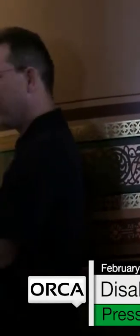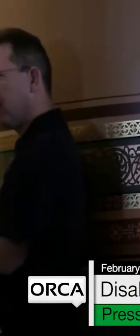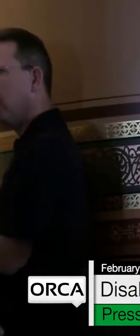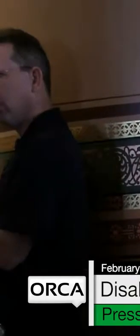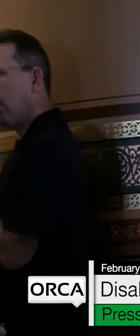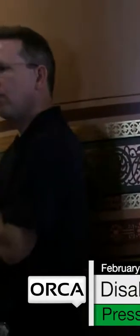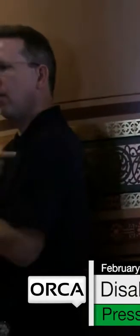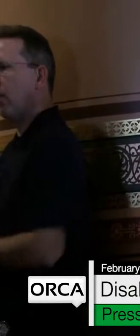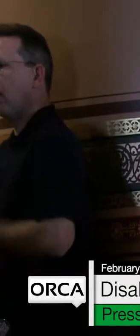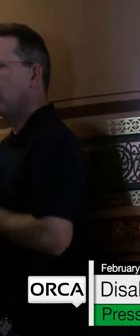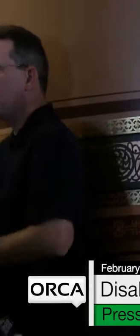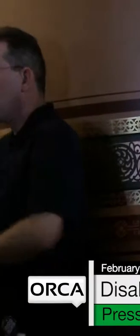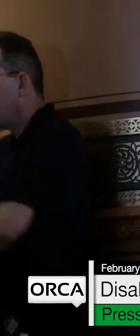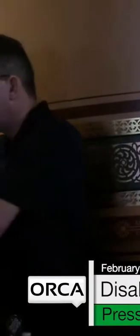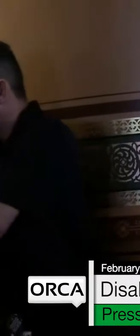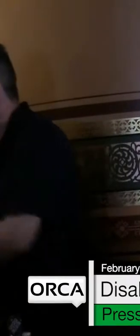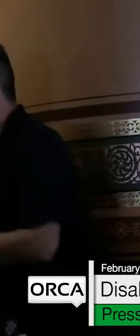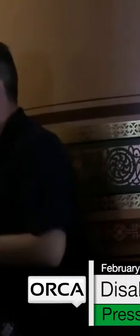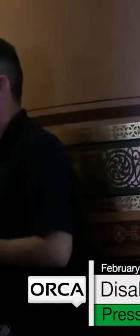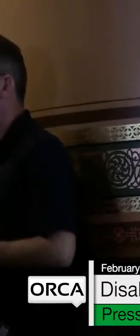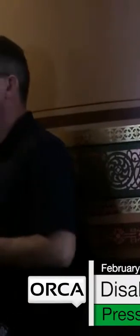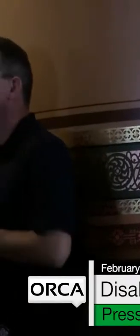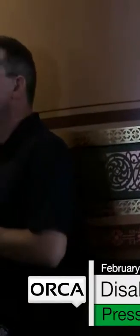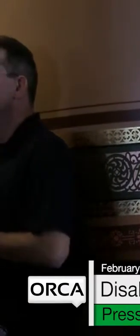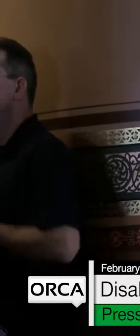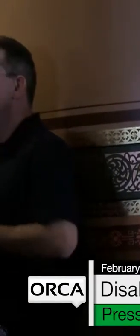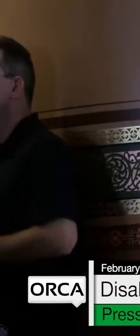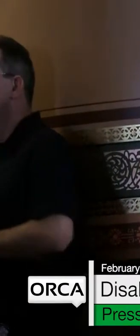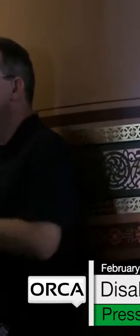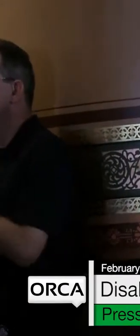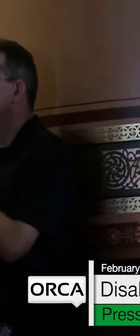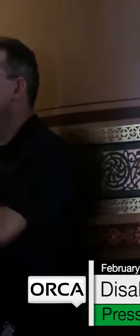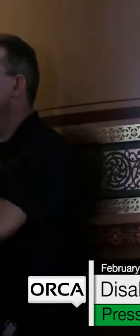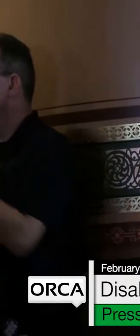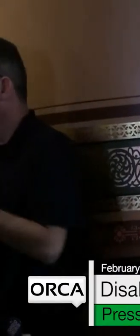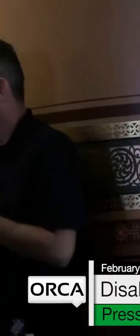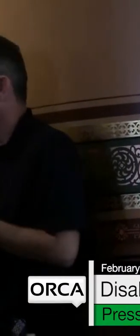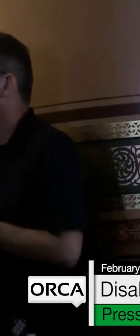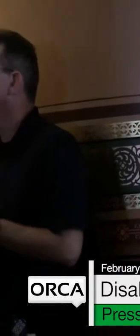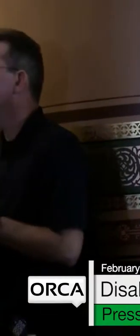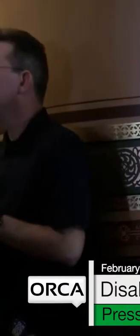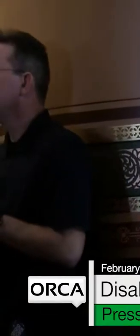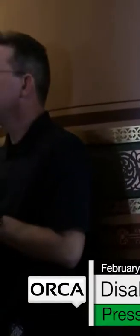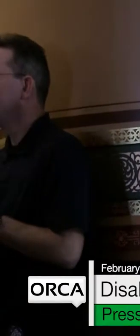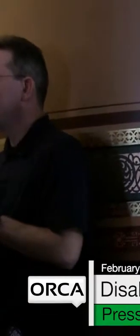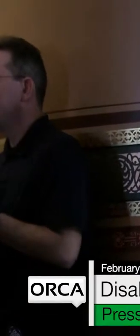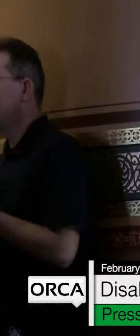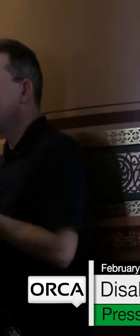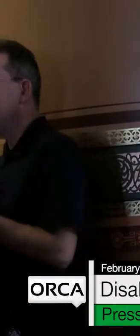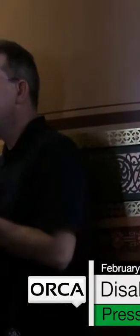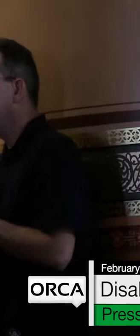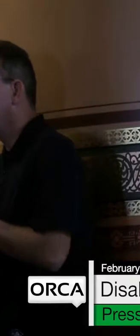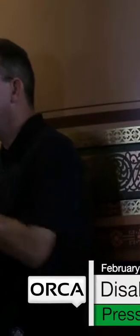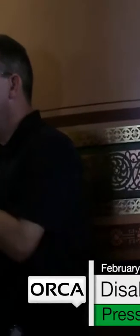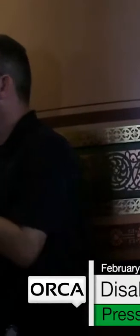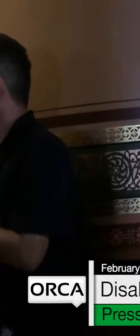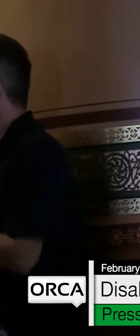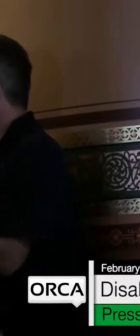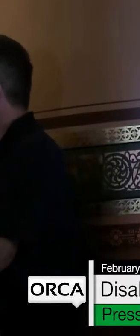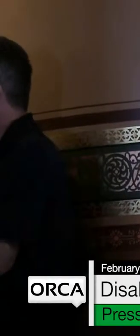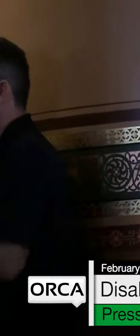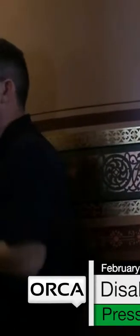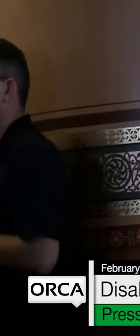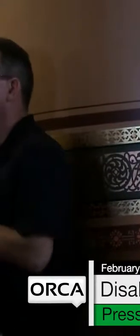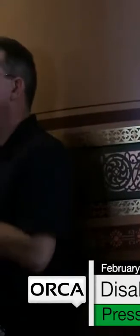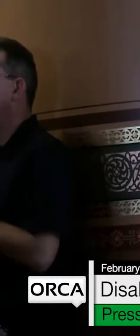stronger I am, the less services I need. The ripple effect of people getting the services